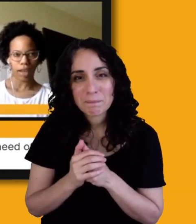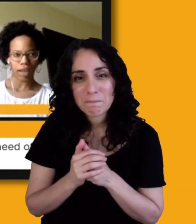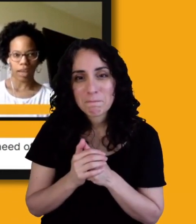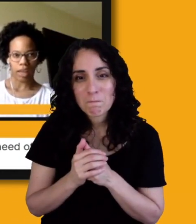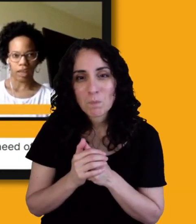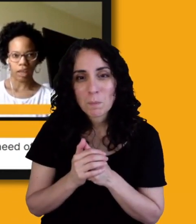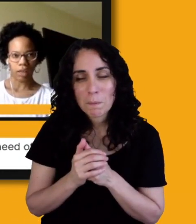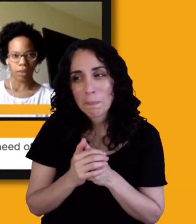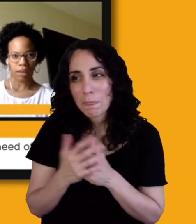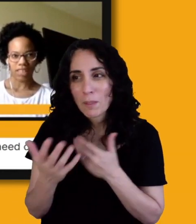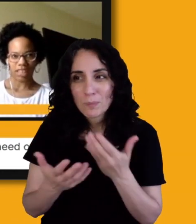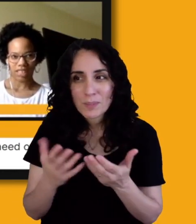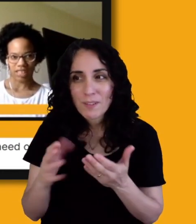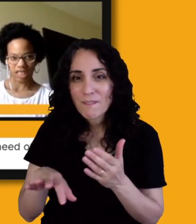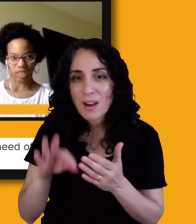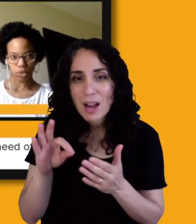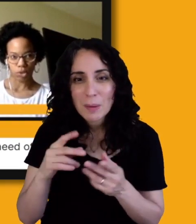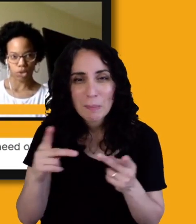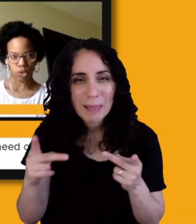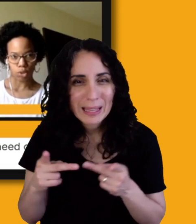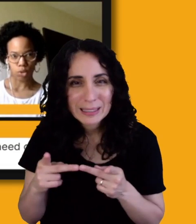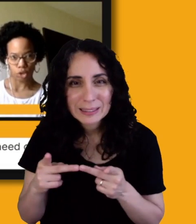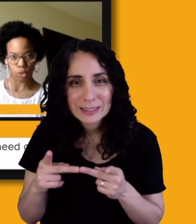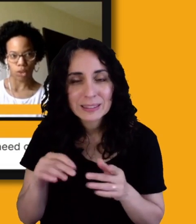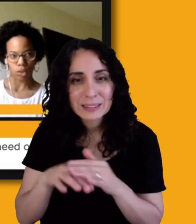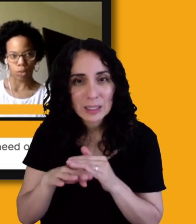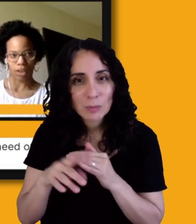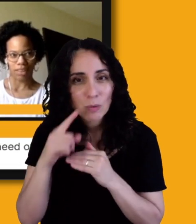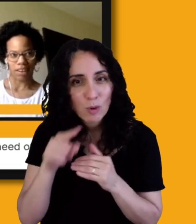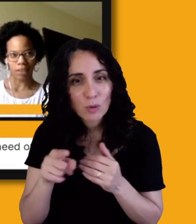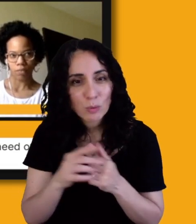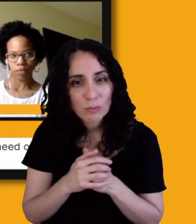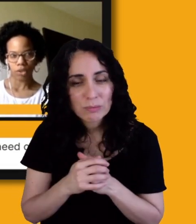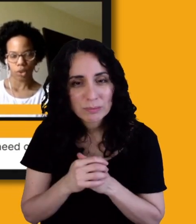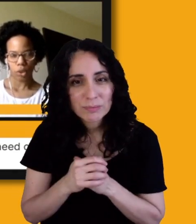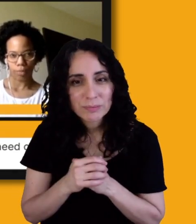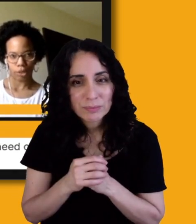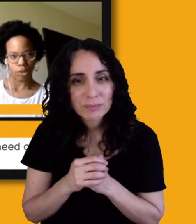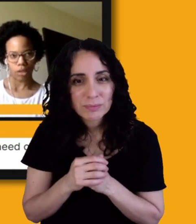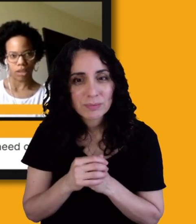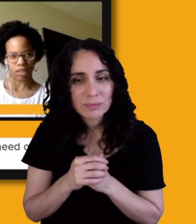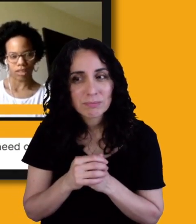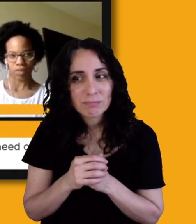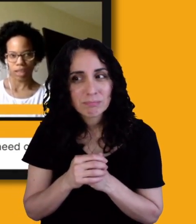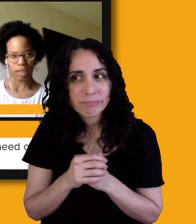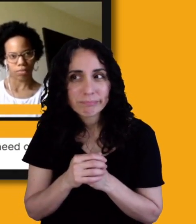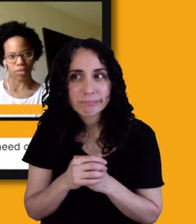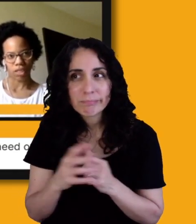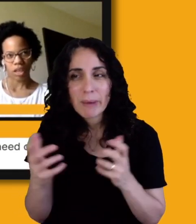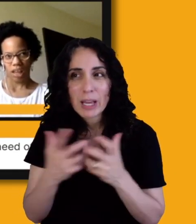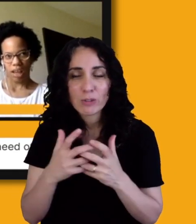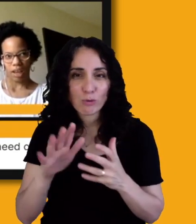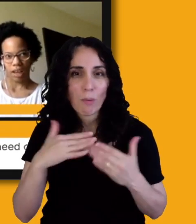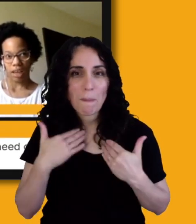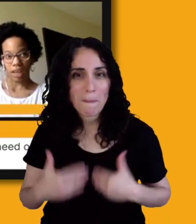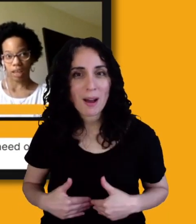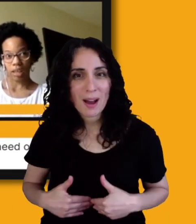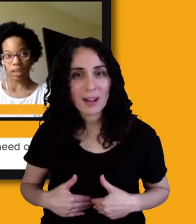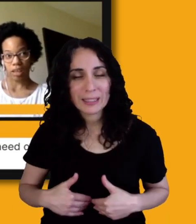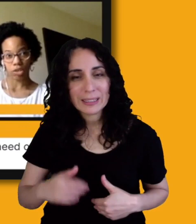a place that's accessible to you in the way that you are built. And sometimes I, it'll turn